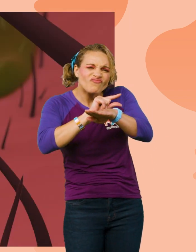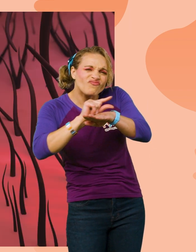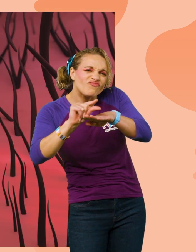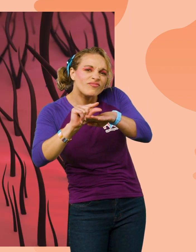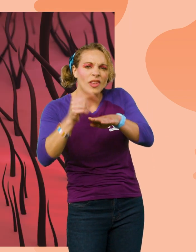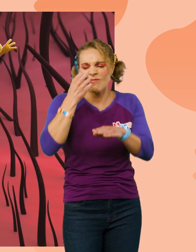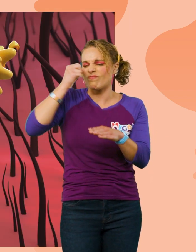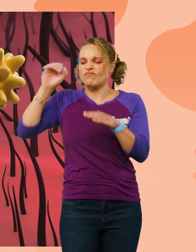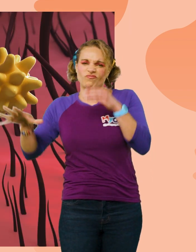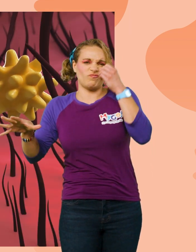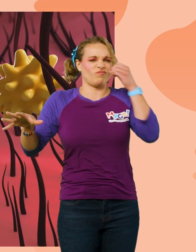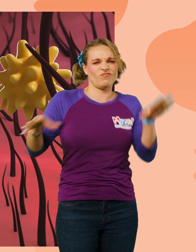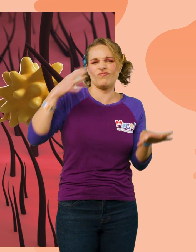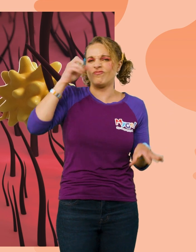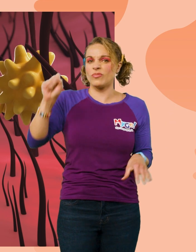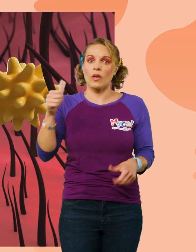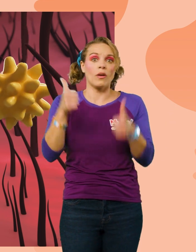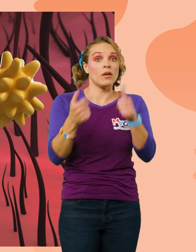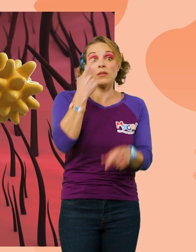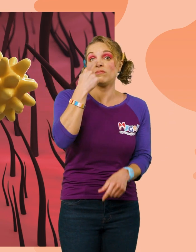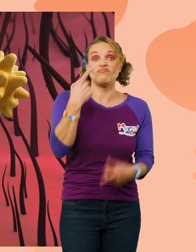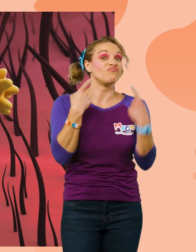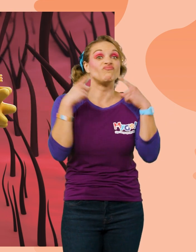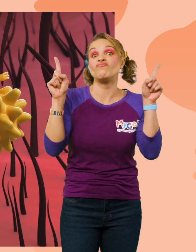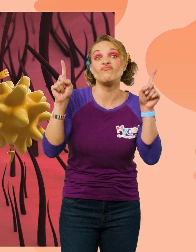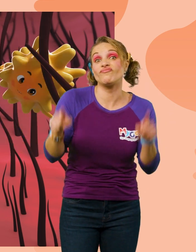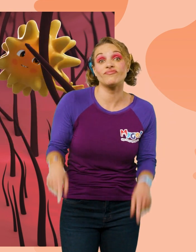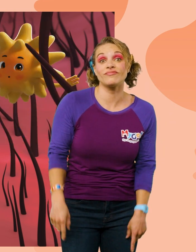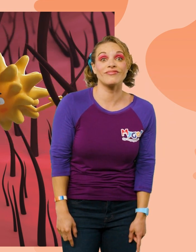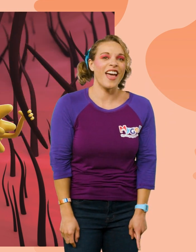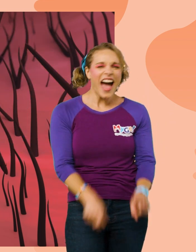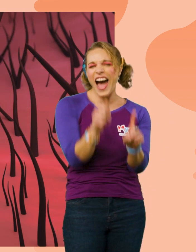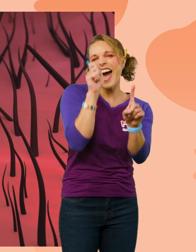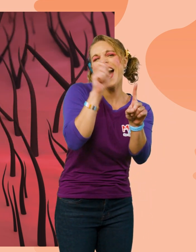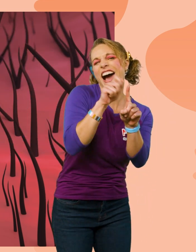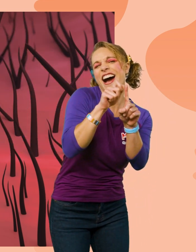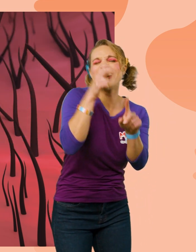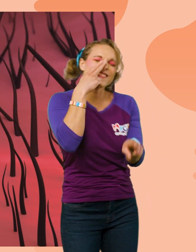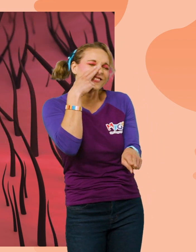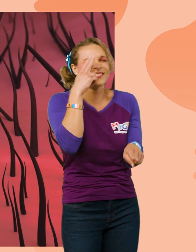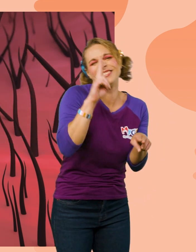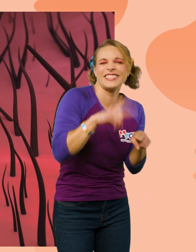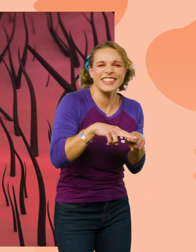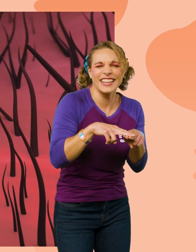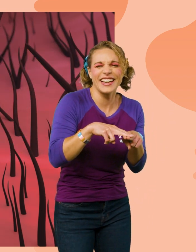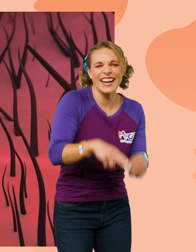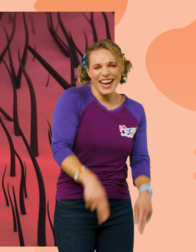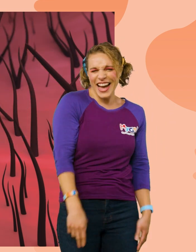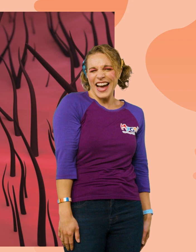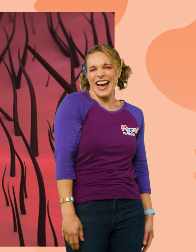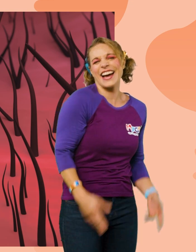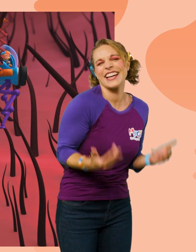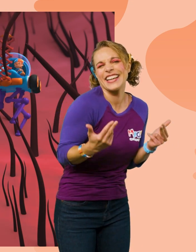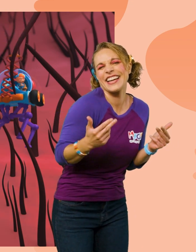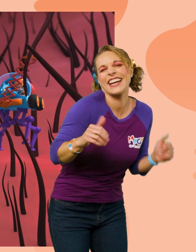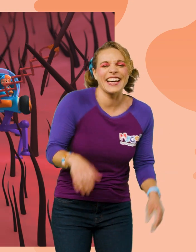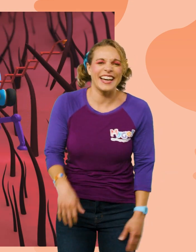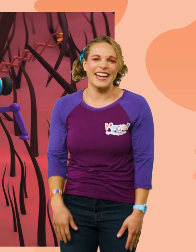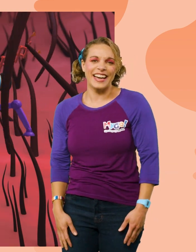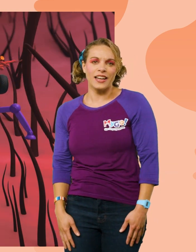things like dust particles out of your nose! It won't work! It's fun to be irritating! Will